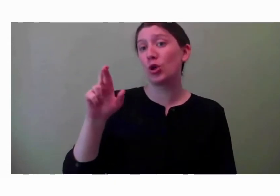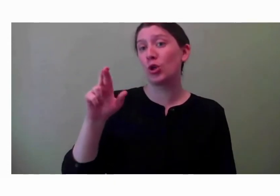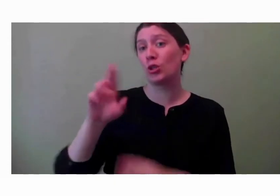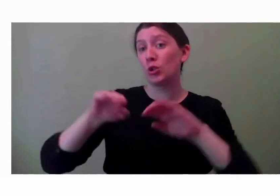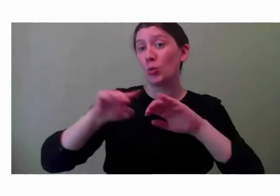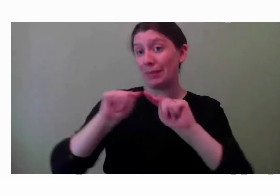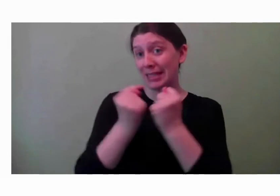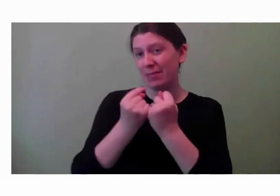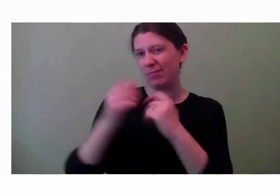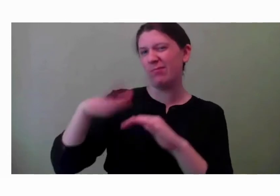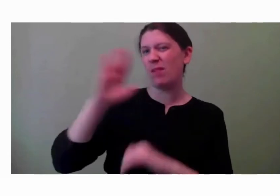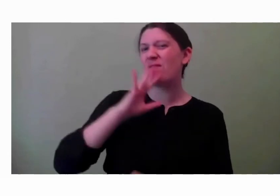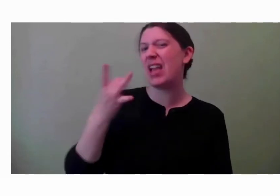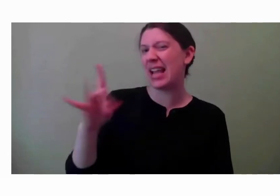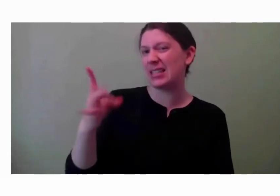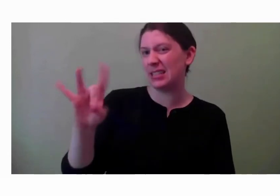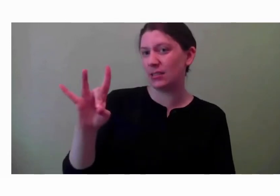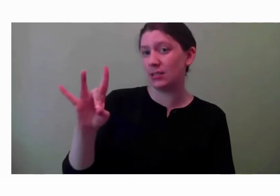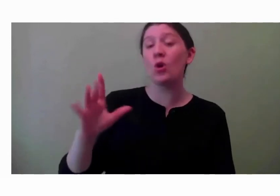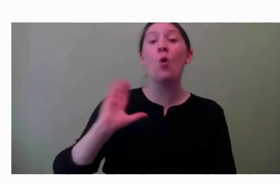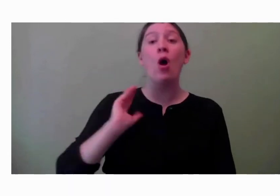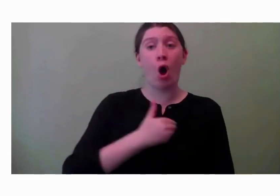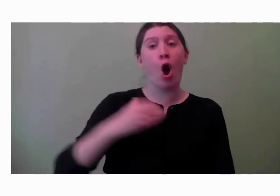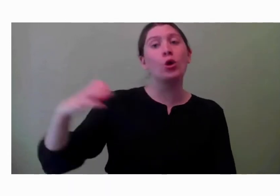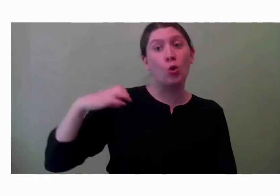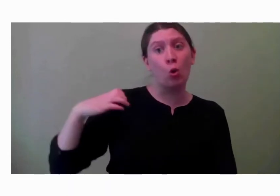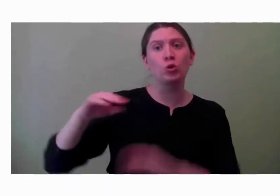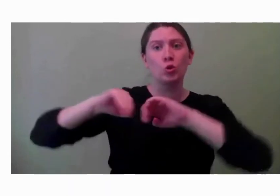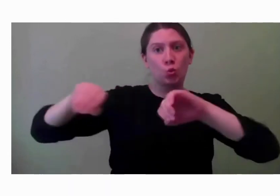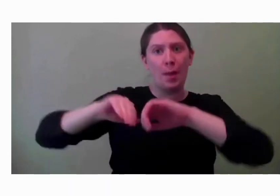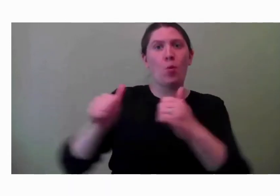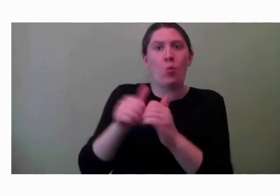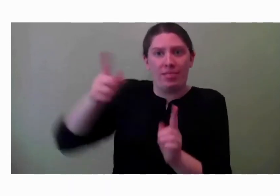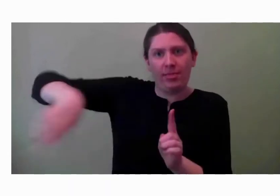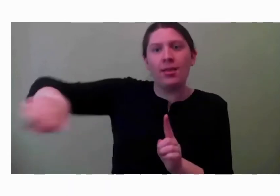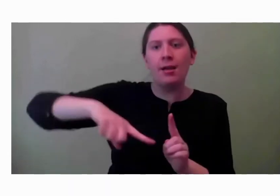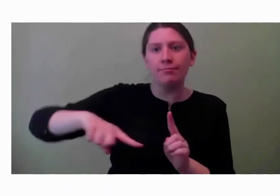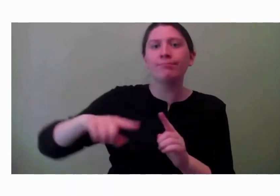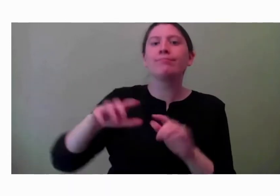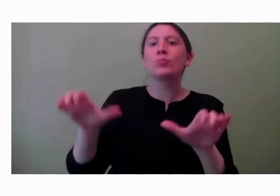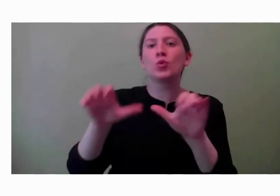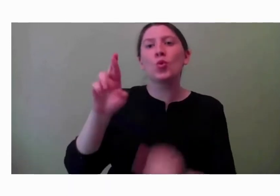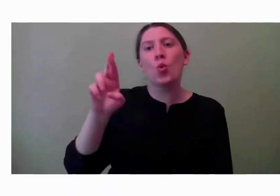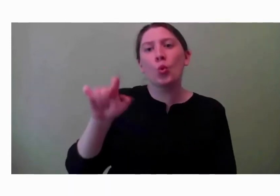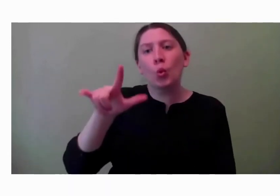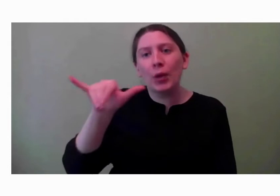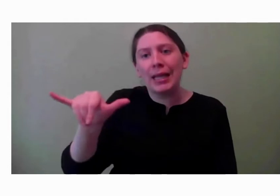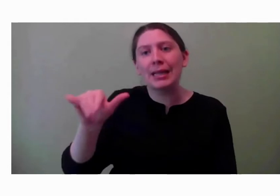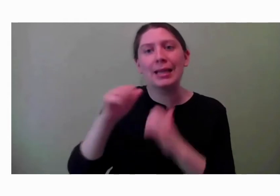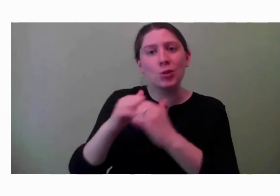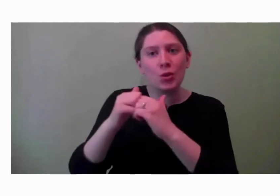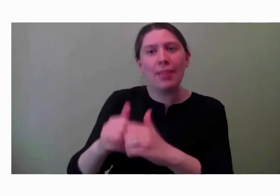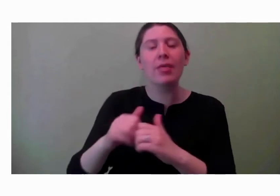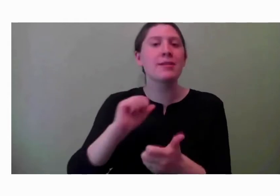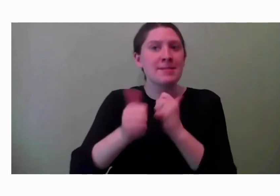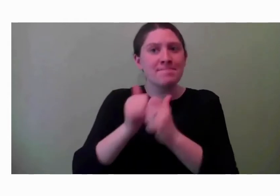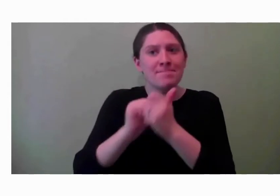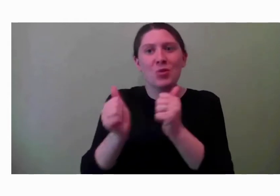swim team, our coaches actually swim with them too. So we, they do relays together. They, they compete against each other. So that, that is